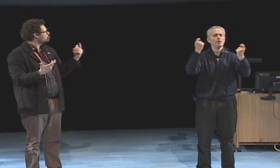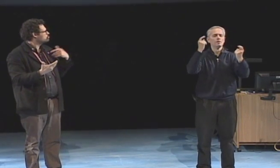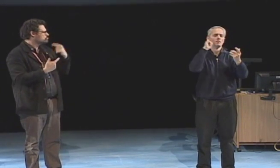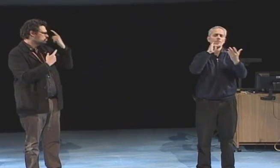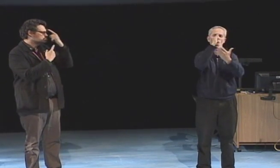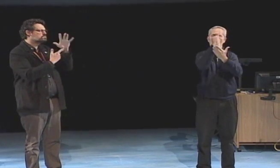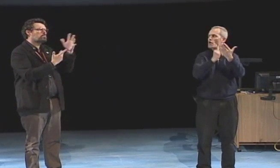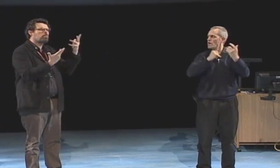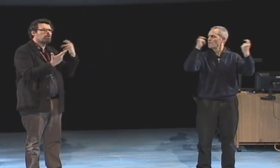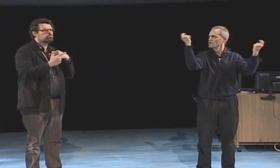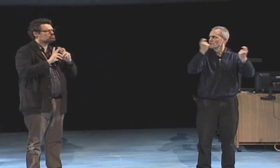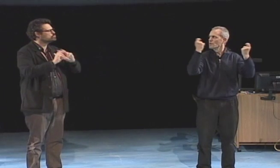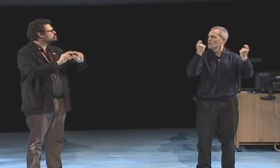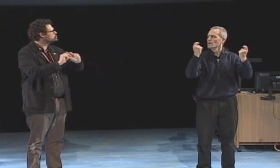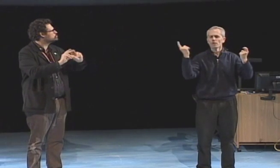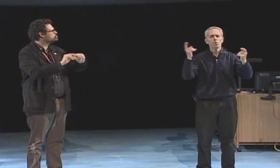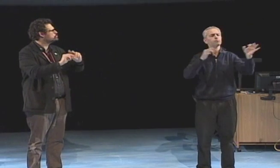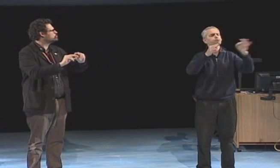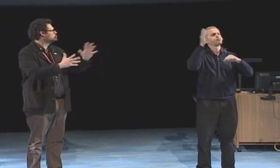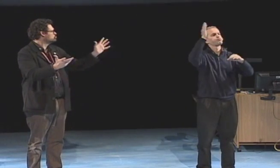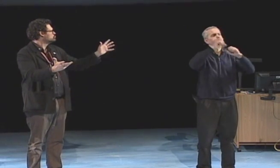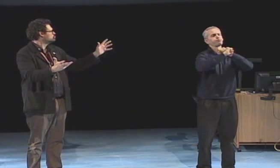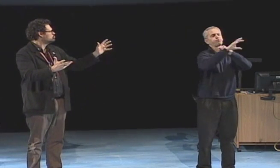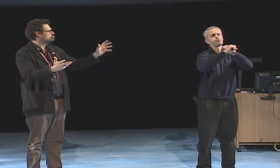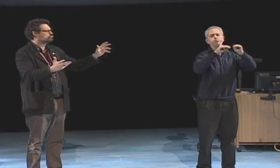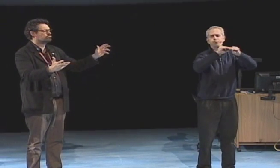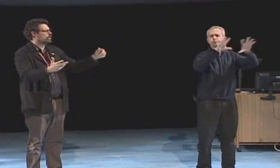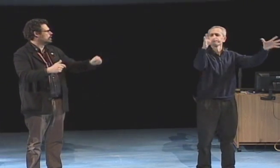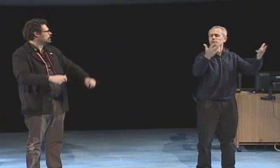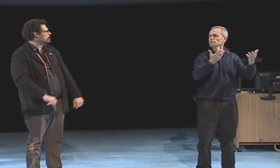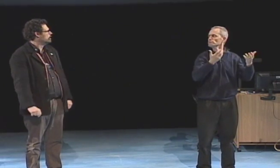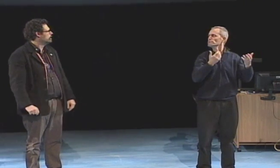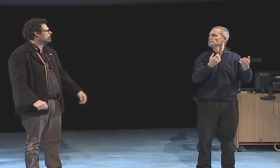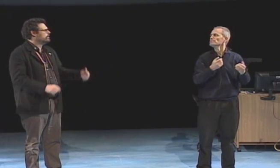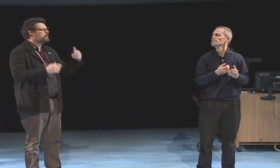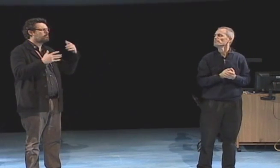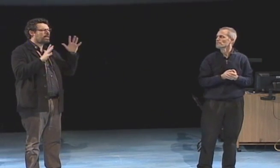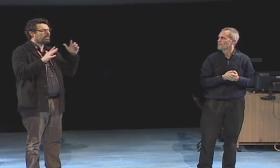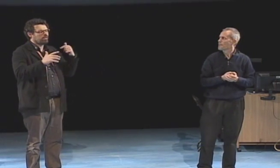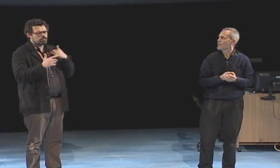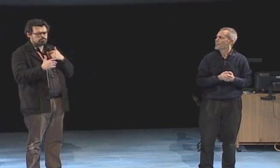present in different venues and deaf arts festivals